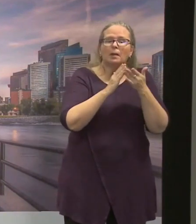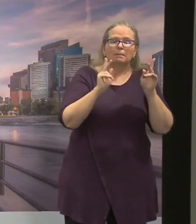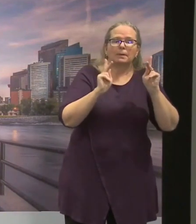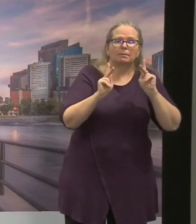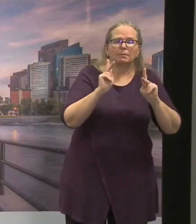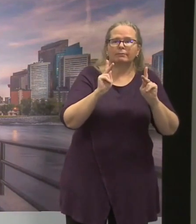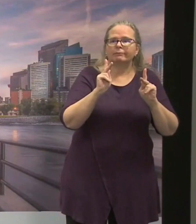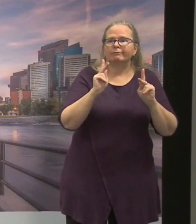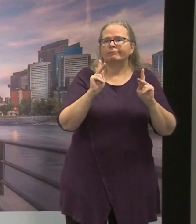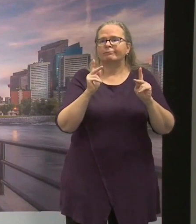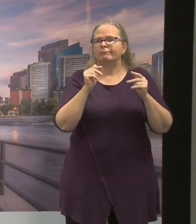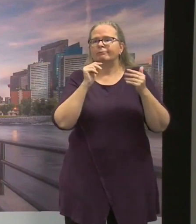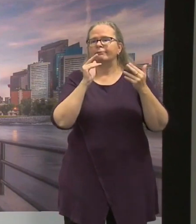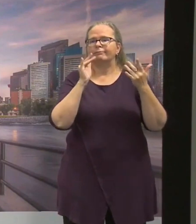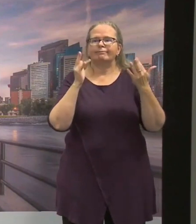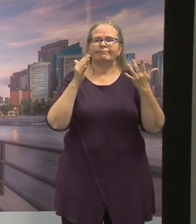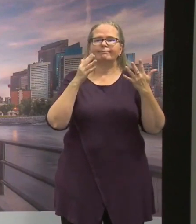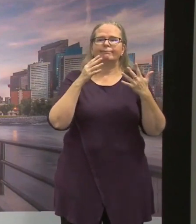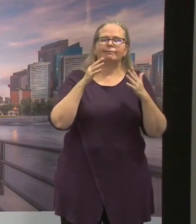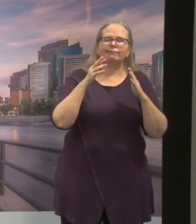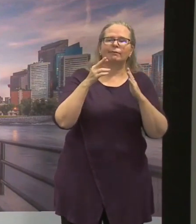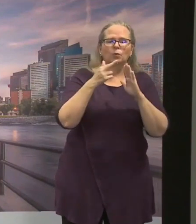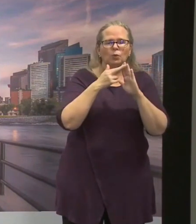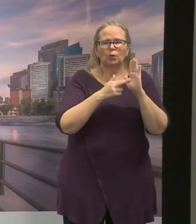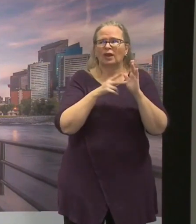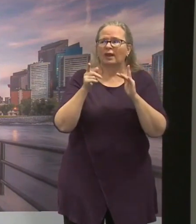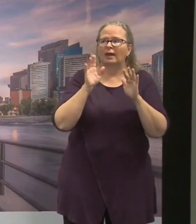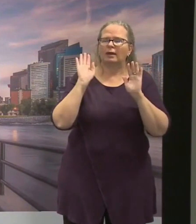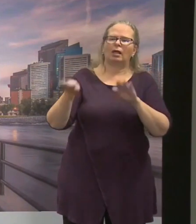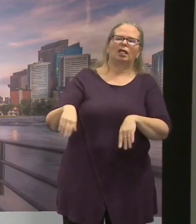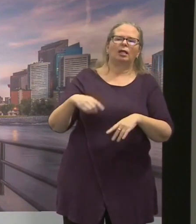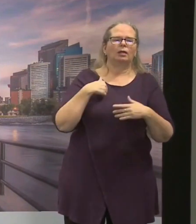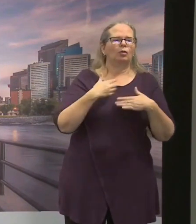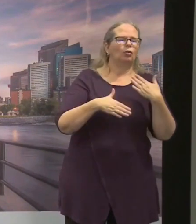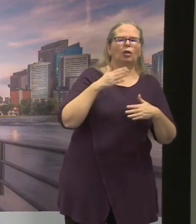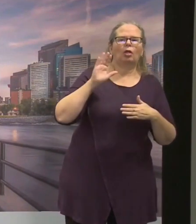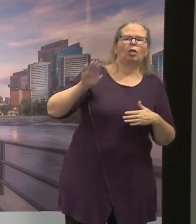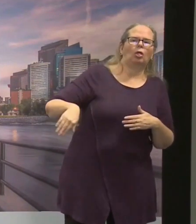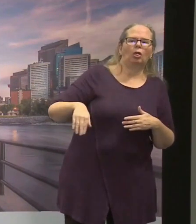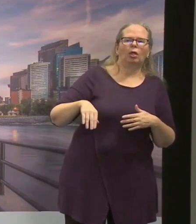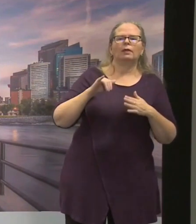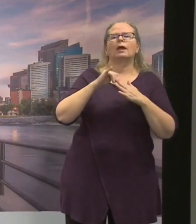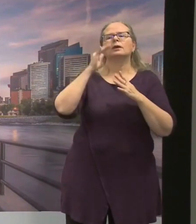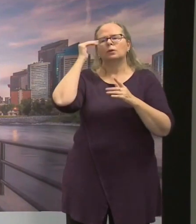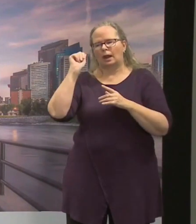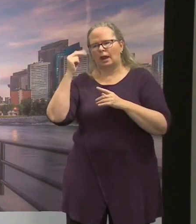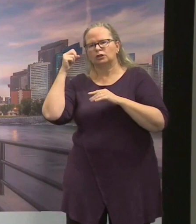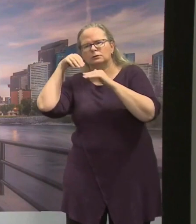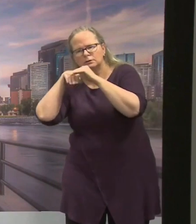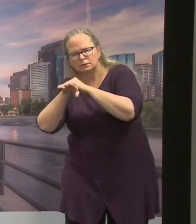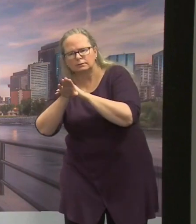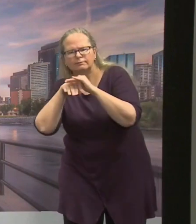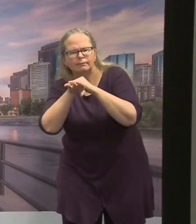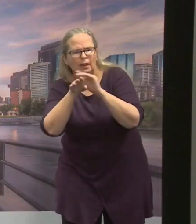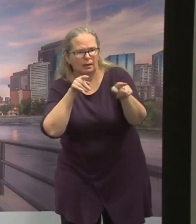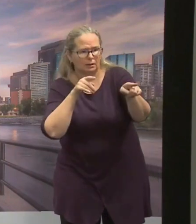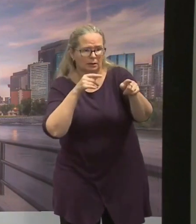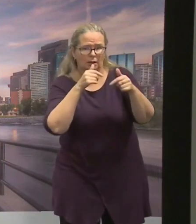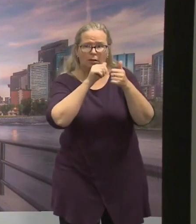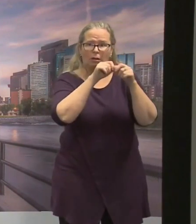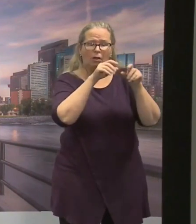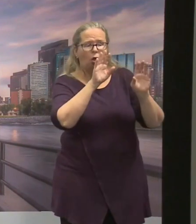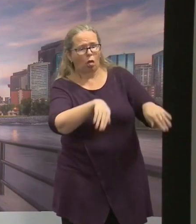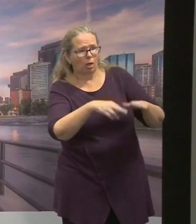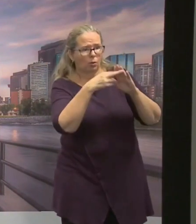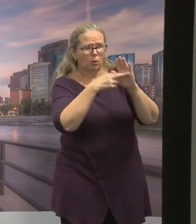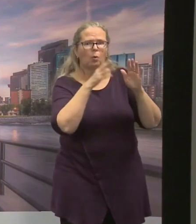the Alberta Health Services folks are writing orders on what needs to be done. I regret that people